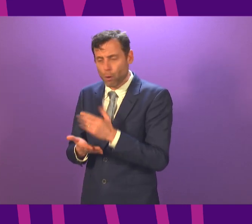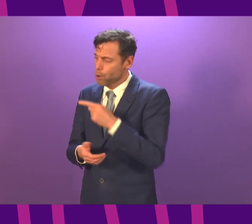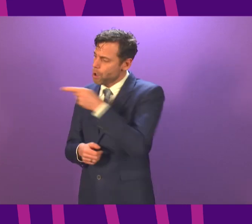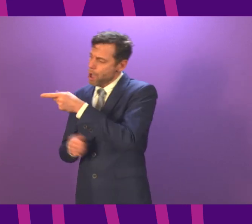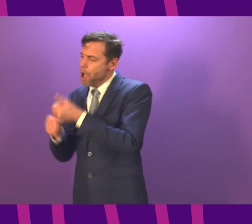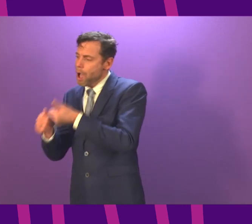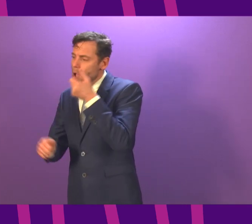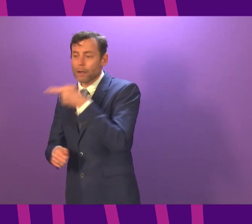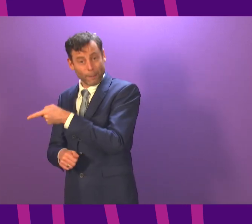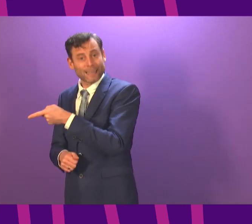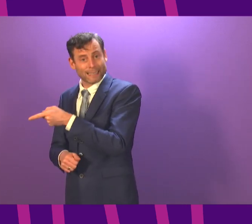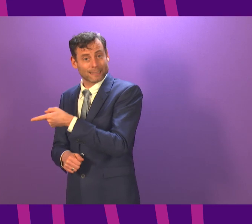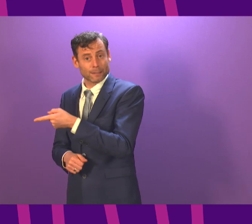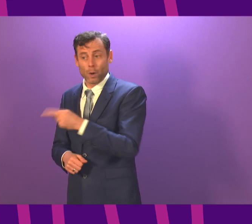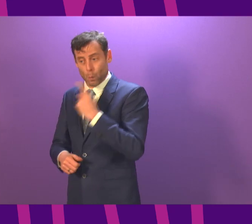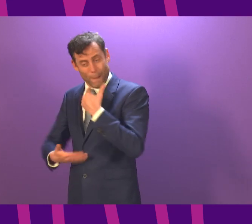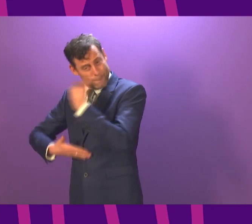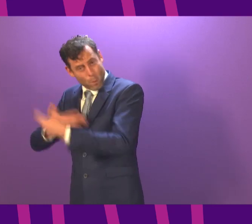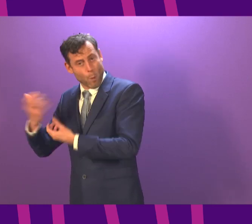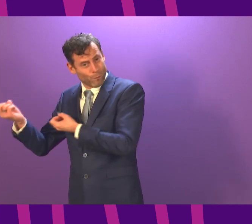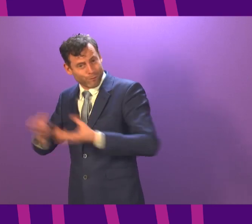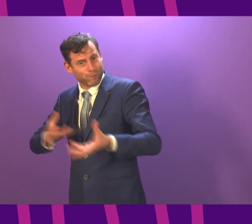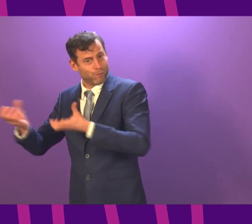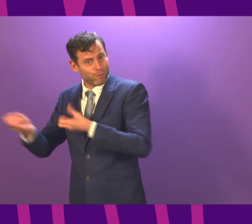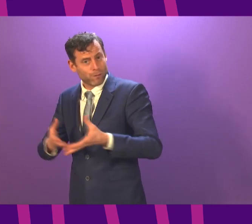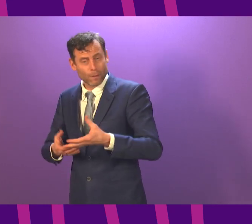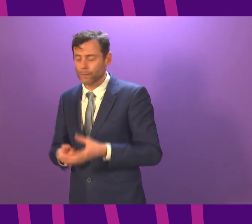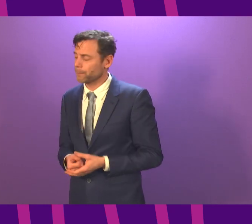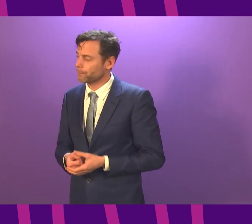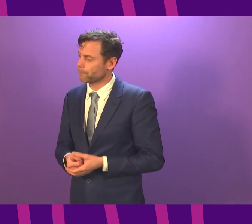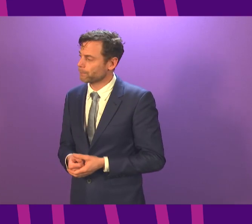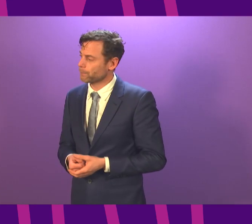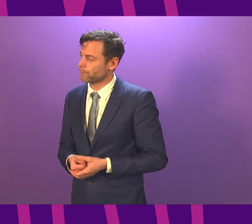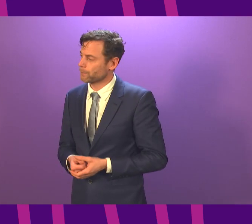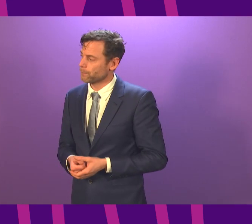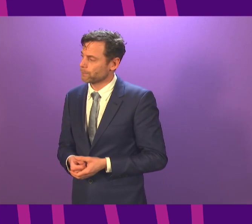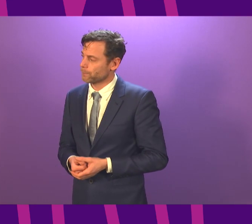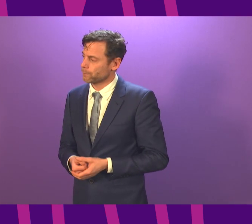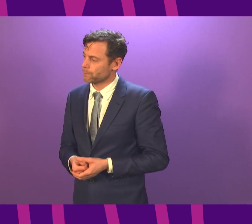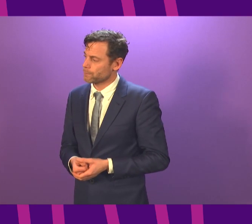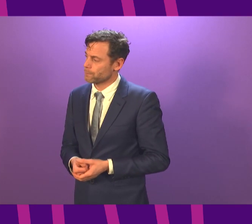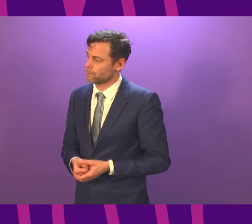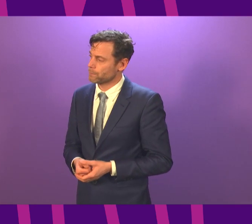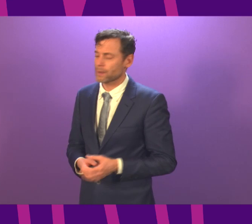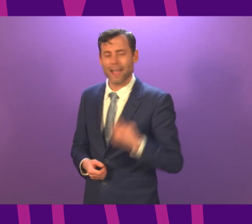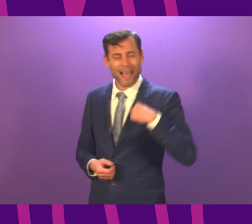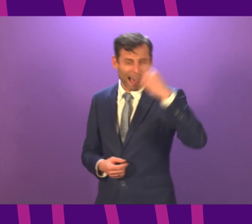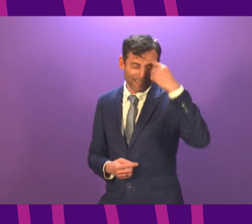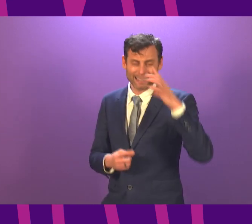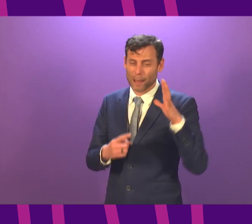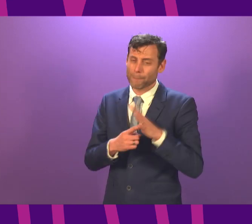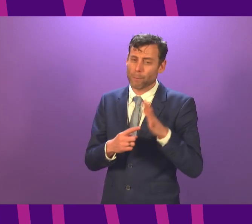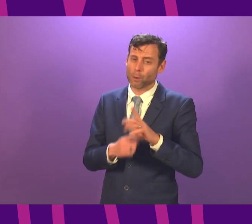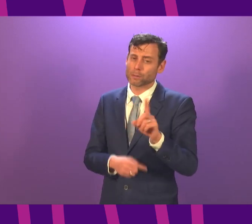to provide that greater certainty for the medium to long term? First Minister. Firstly, I do think it's really important